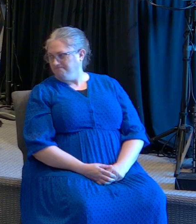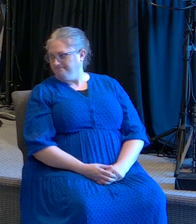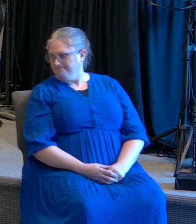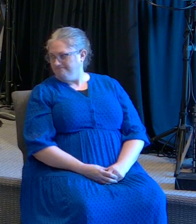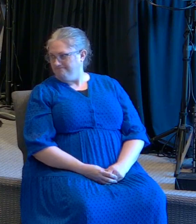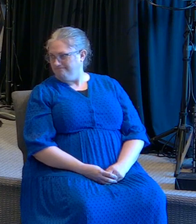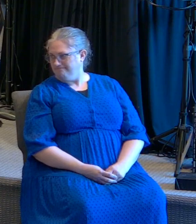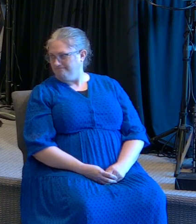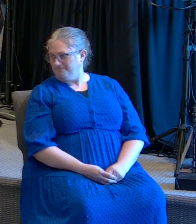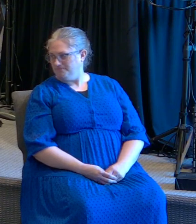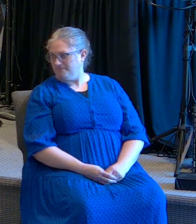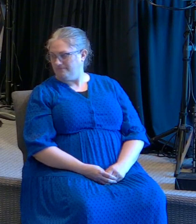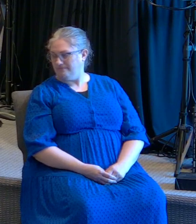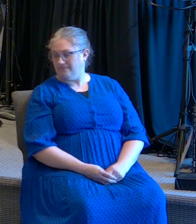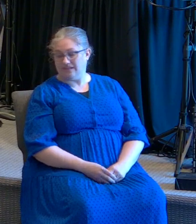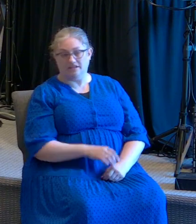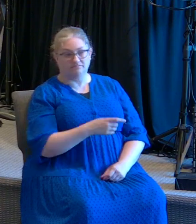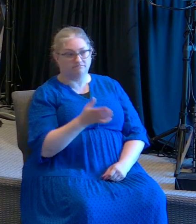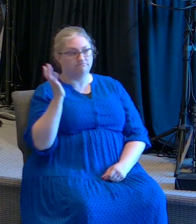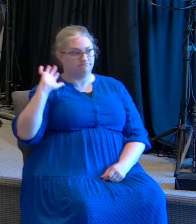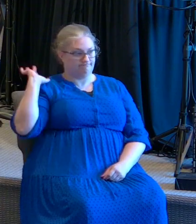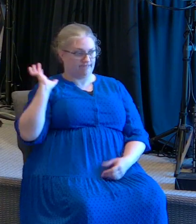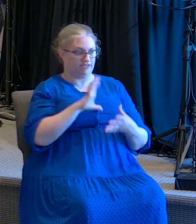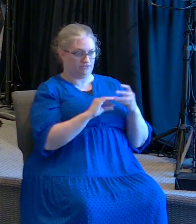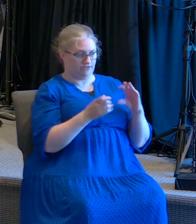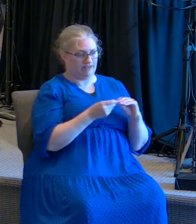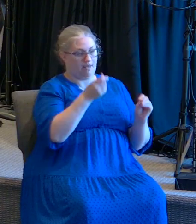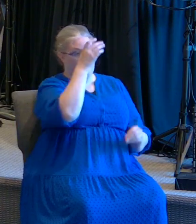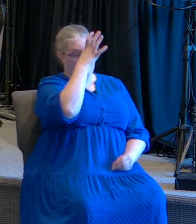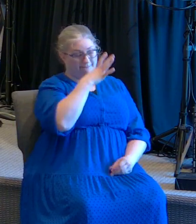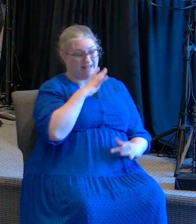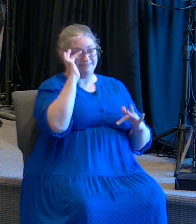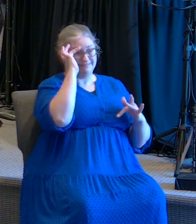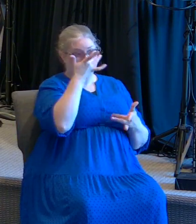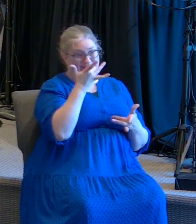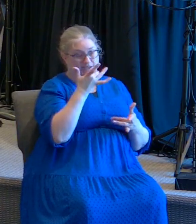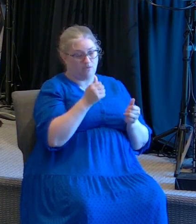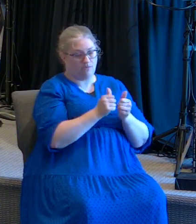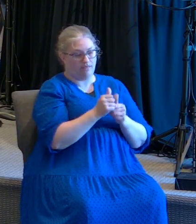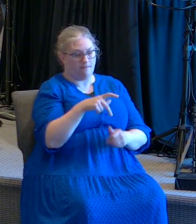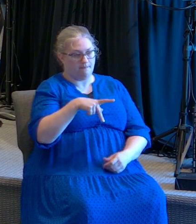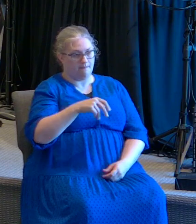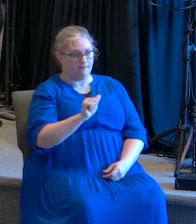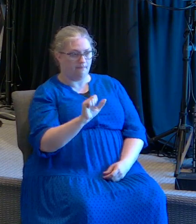So, there was a man that was sick of the palsy, which means he couldn't walk. He brought